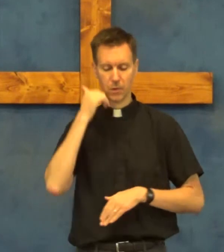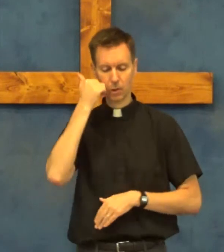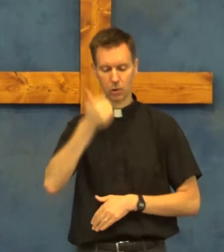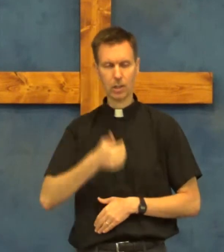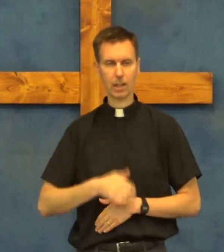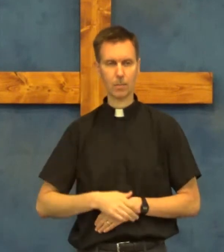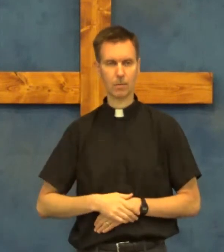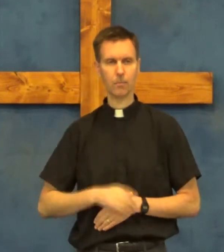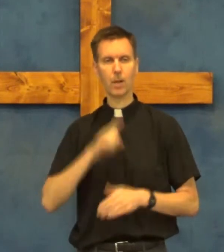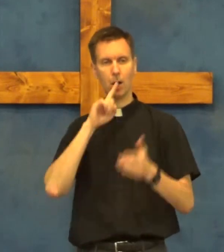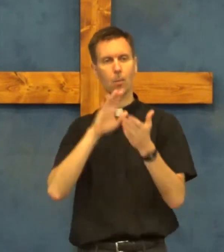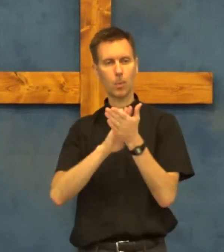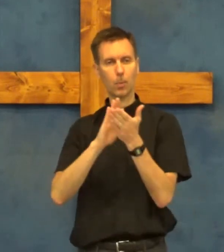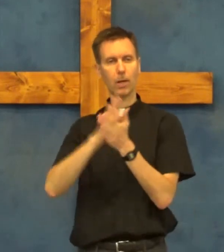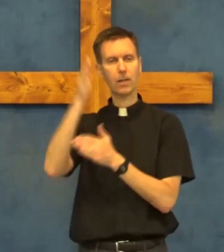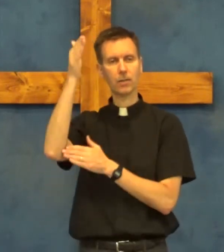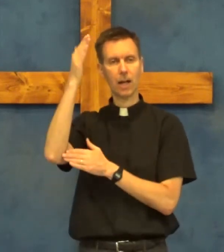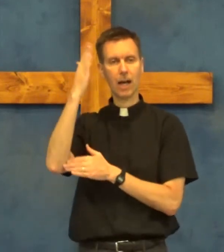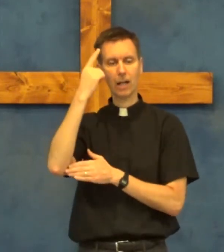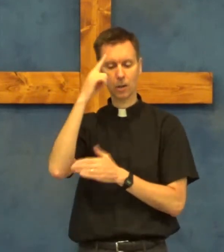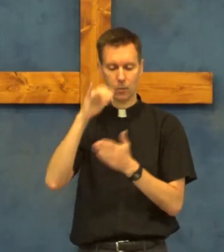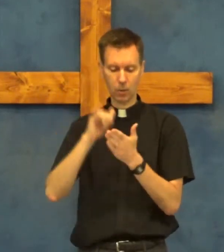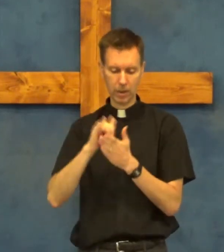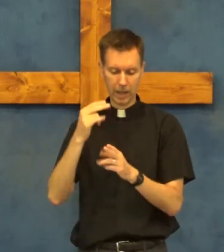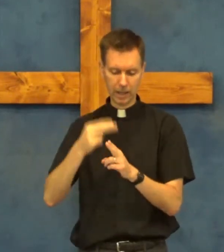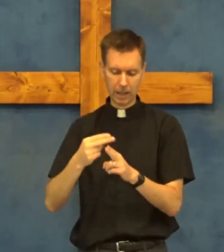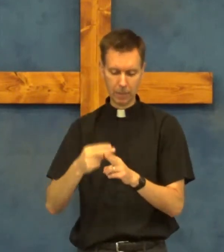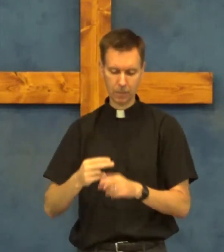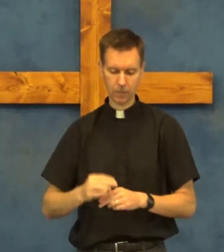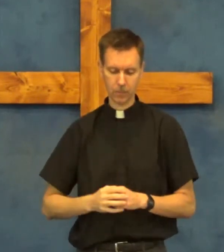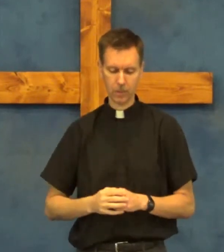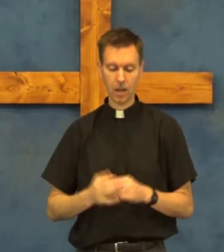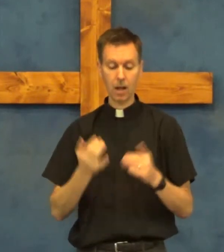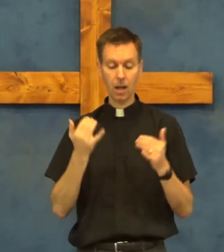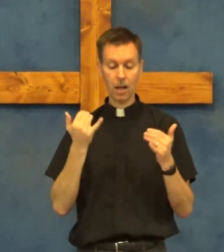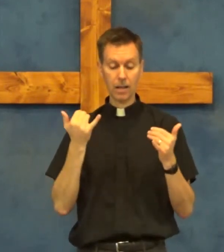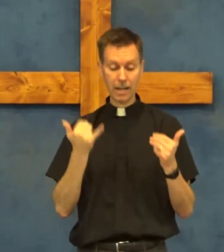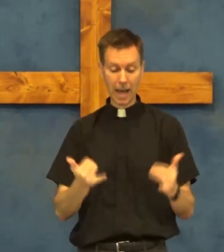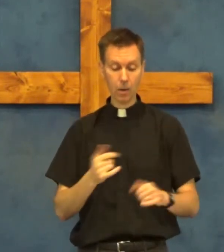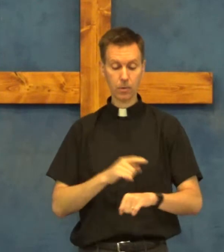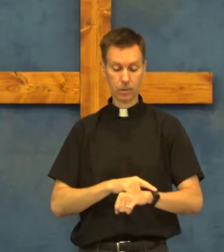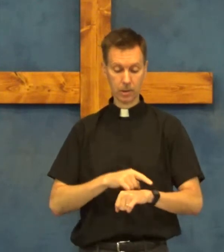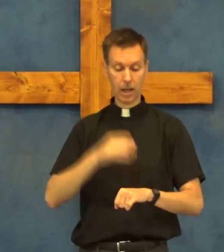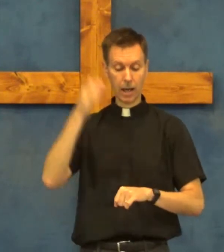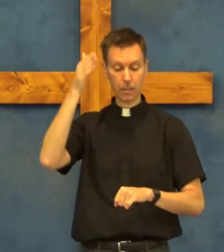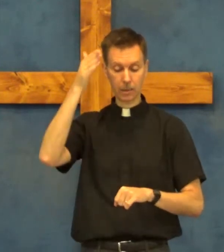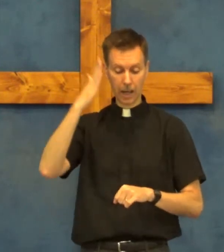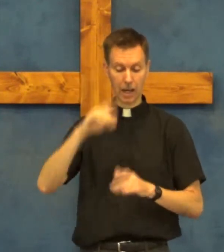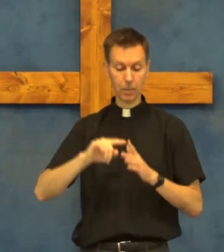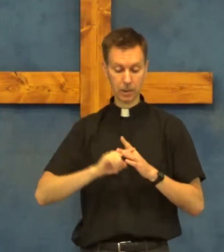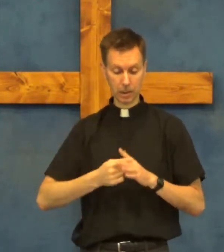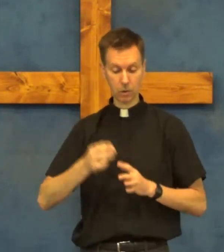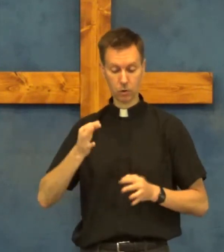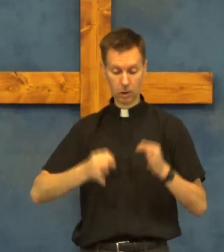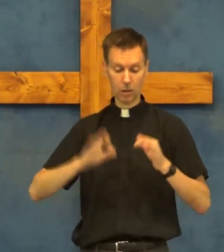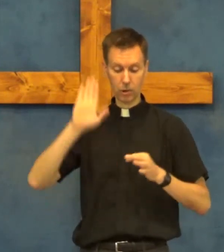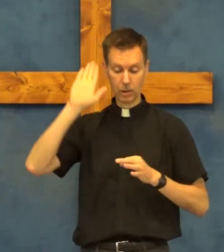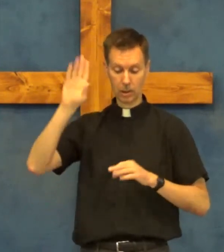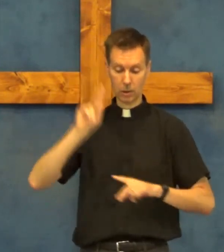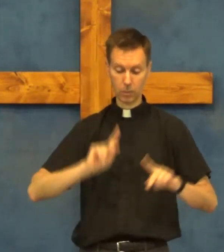feel ashamed praise god for that name now is the time god begins judging his